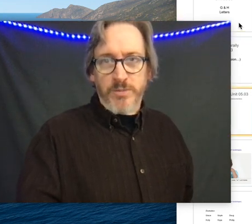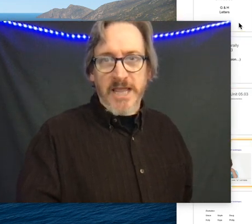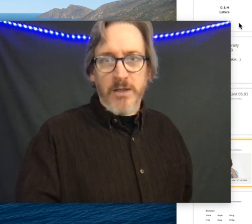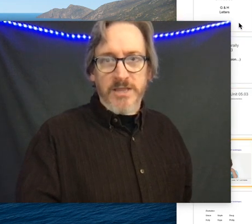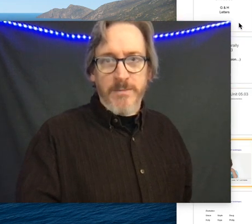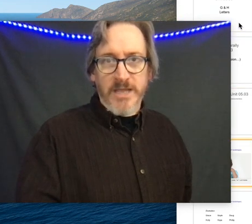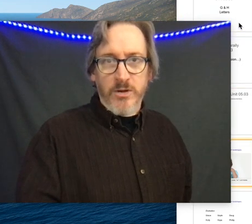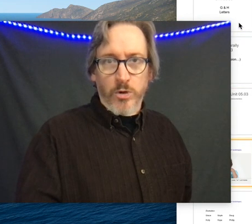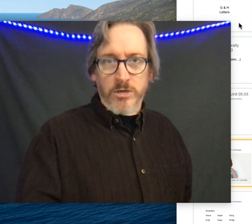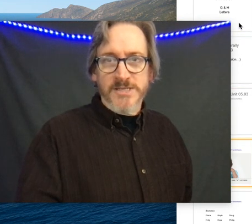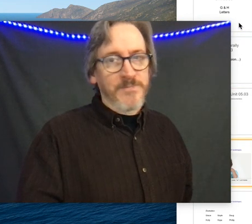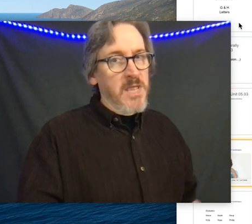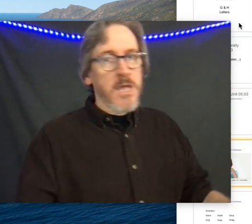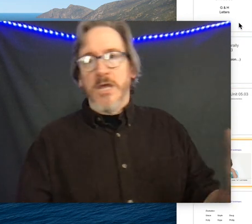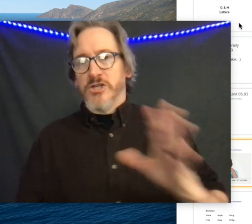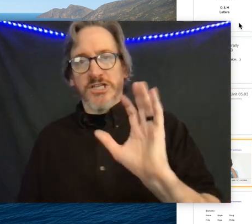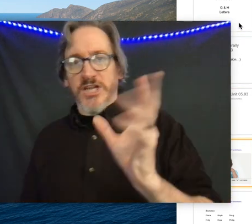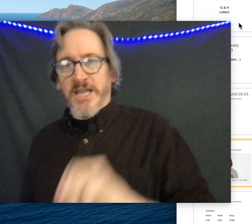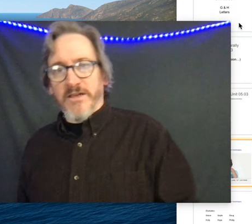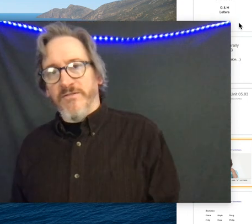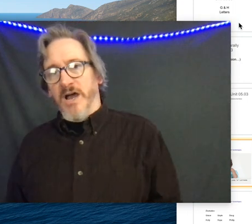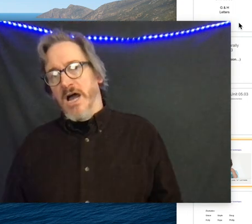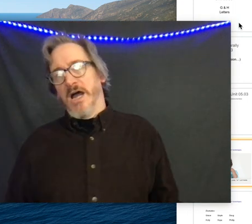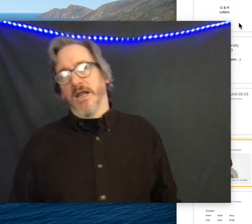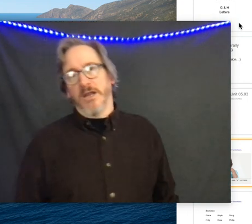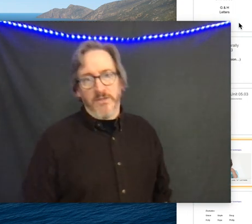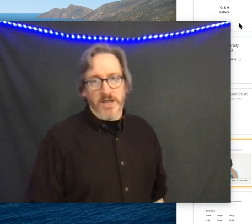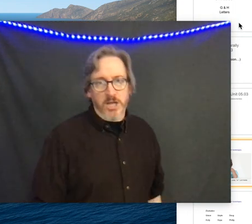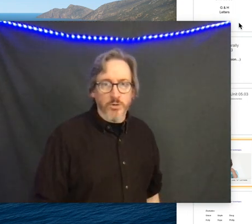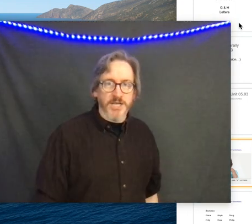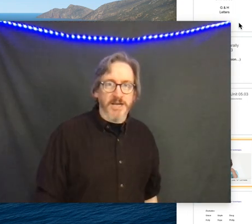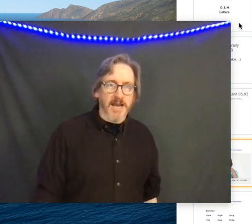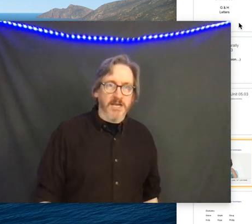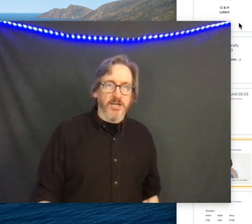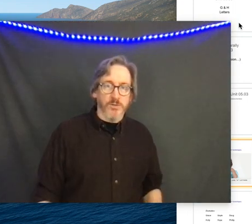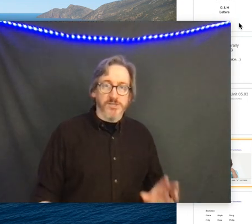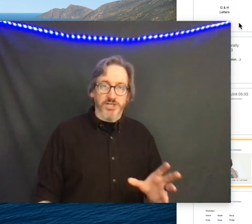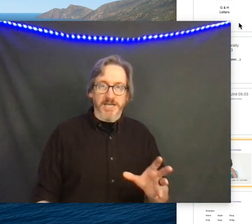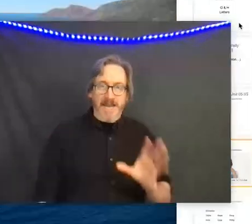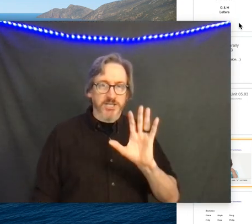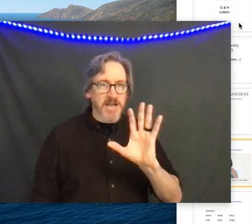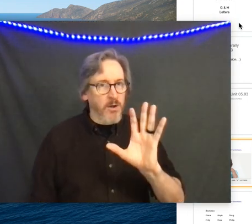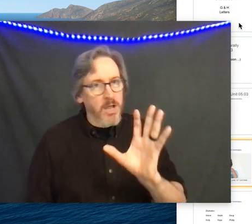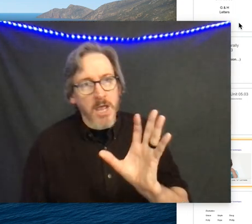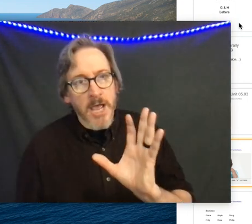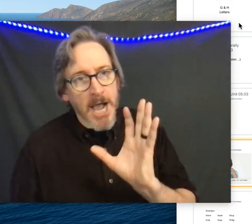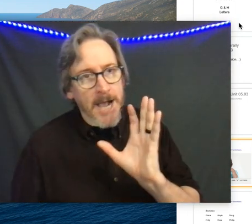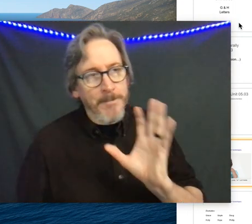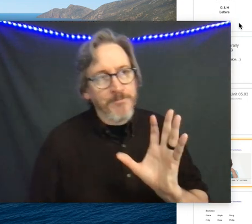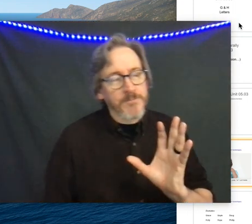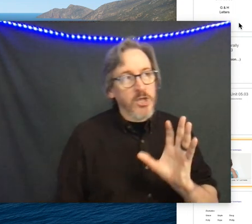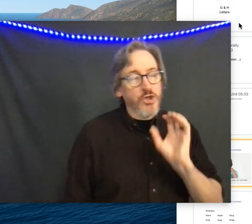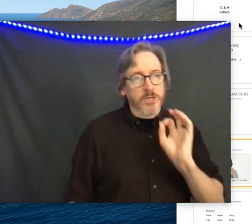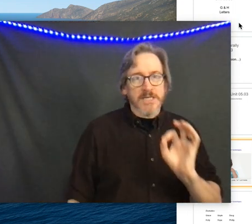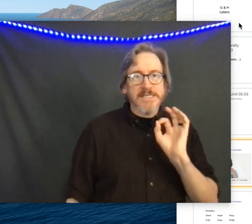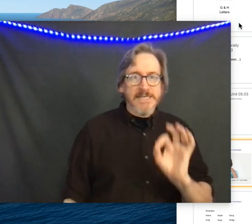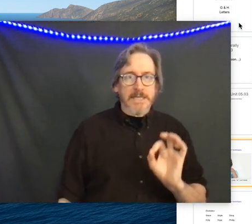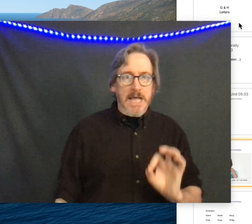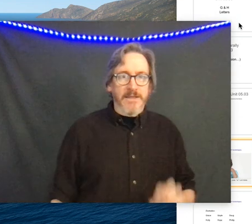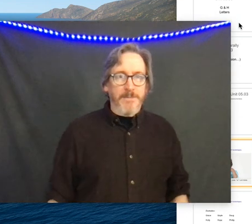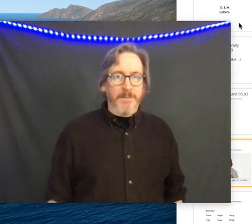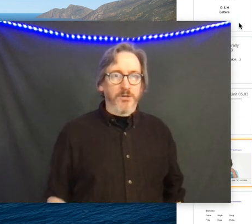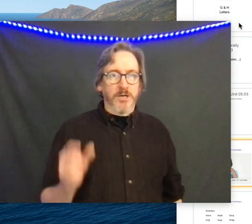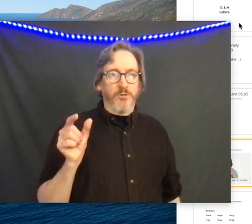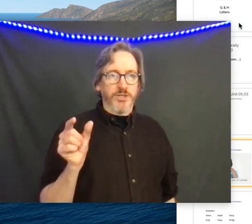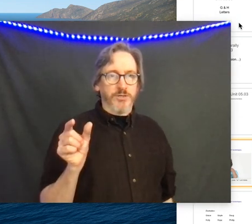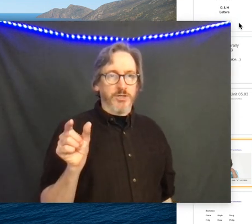sort of playing with them in words she's going to give uh the coaching on how to use g and h now um you're going to see